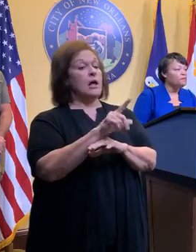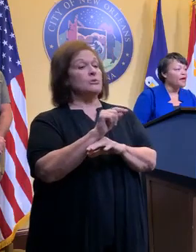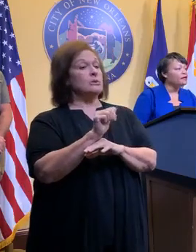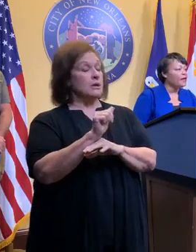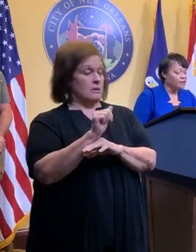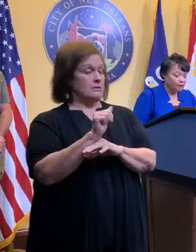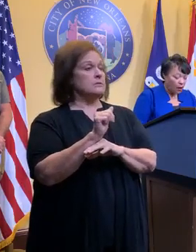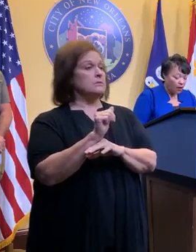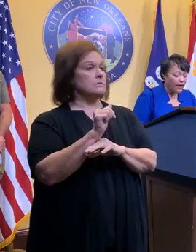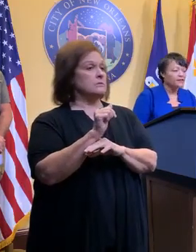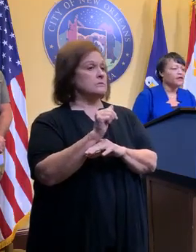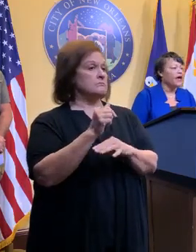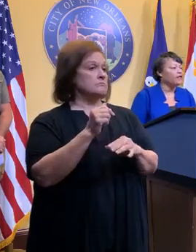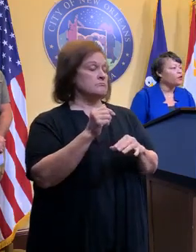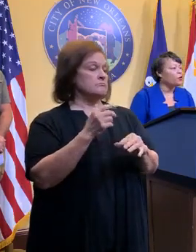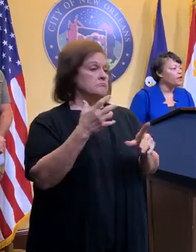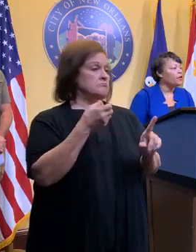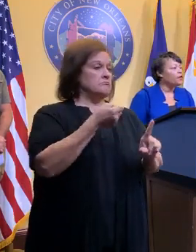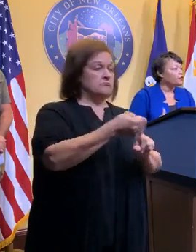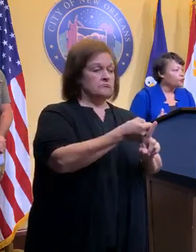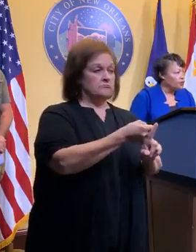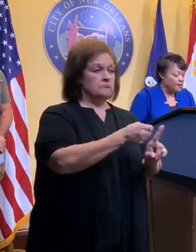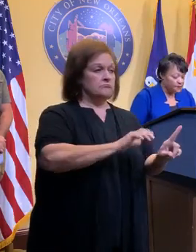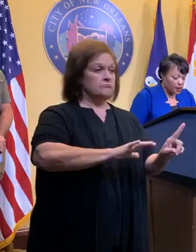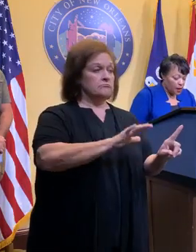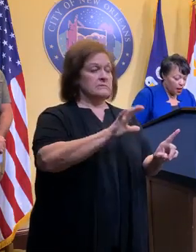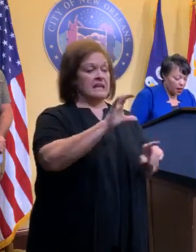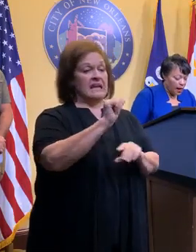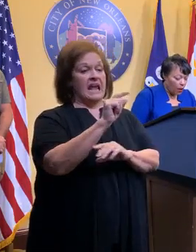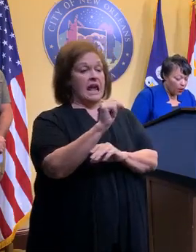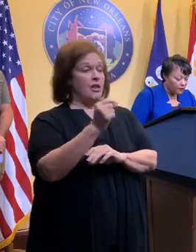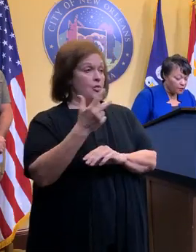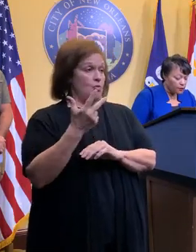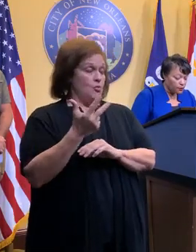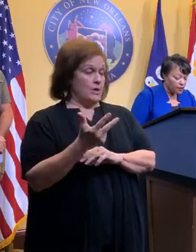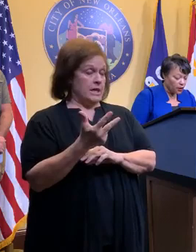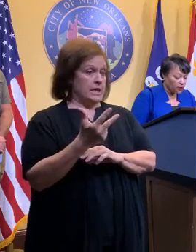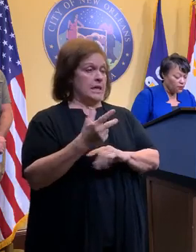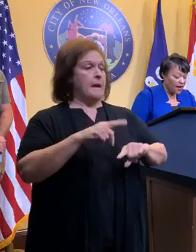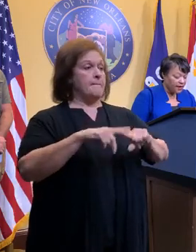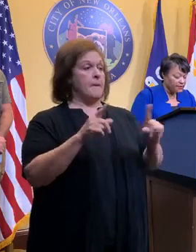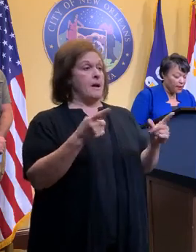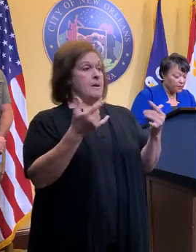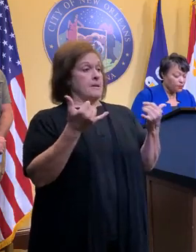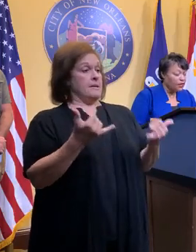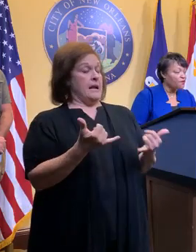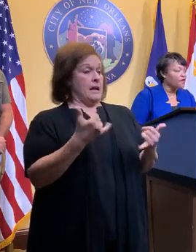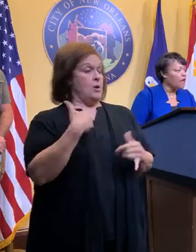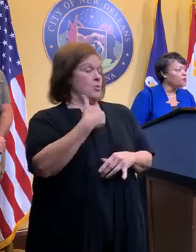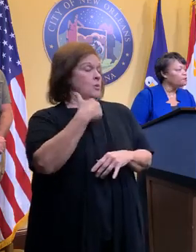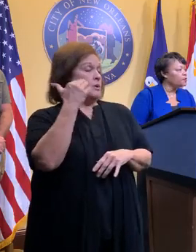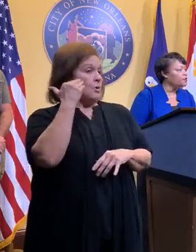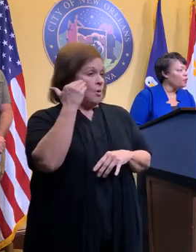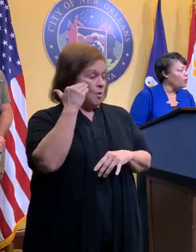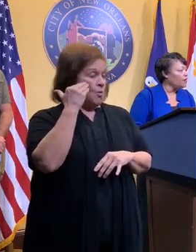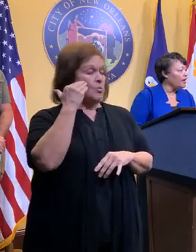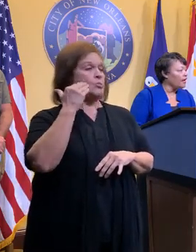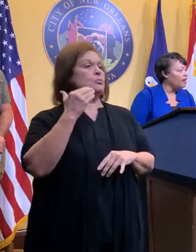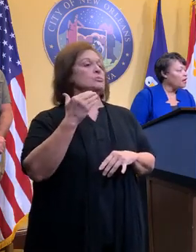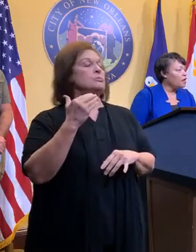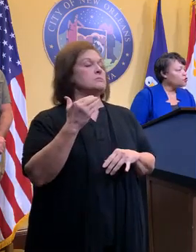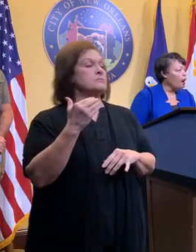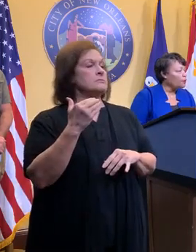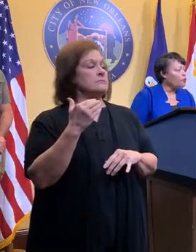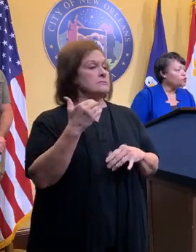most likely make landfall as a category three. However, we know that we have now been put